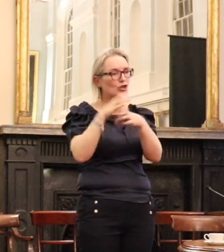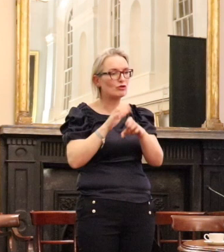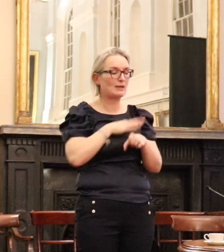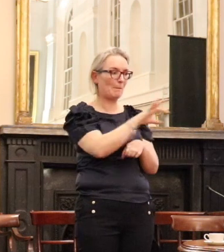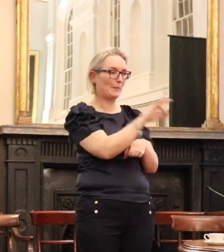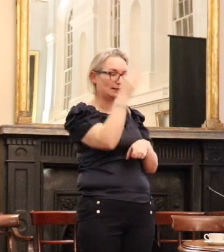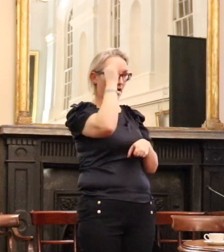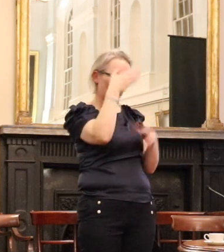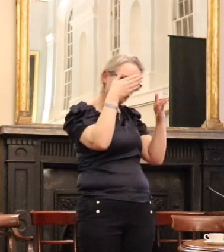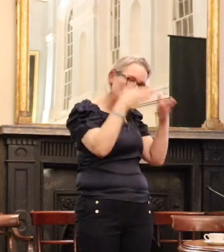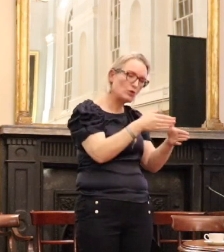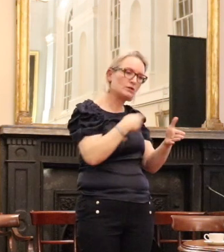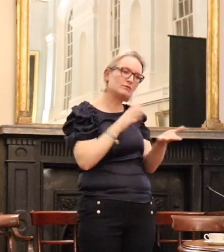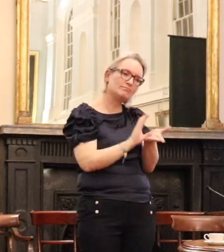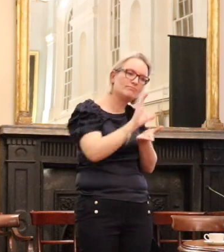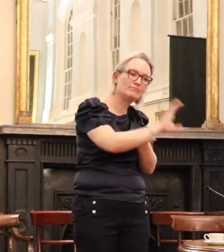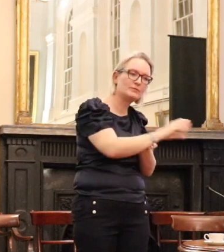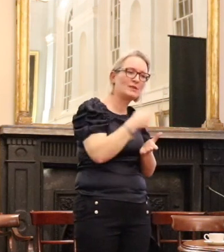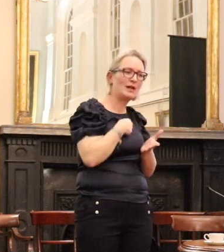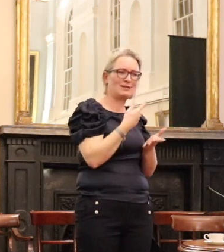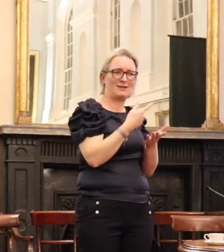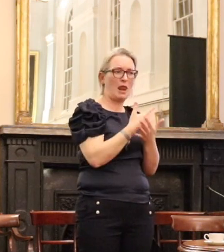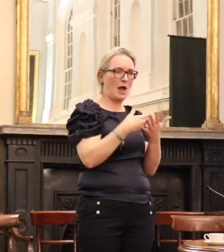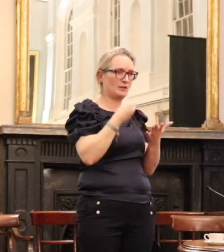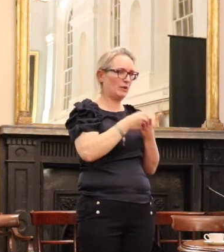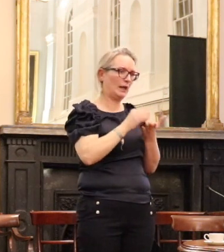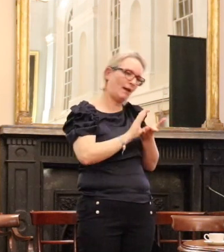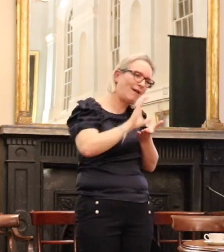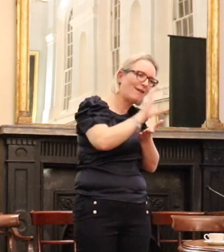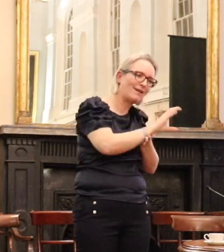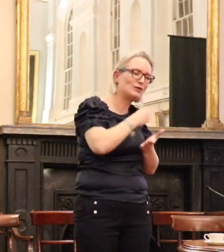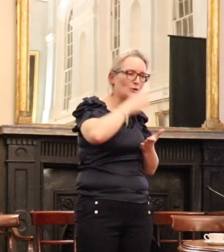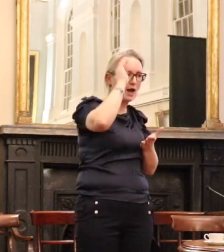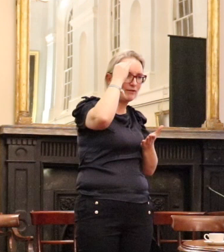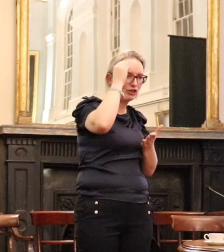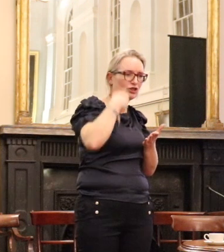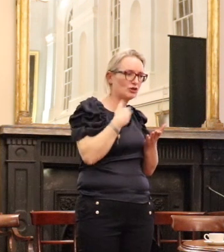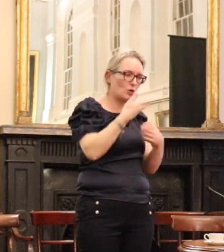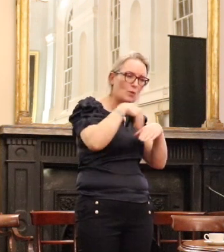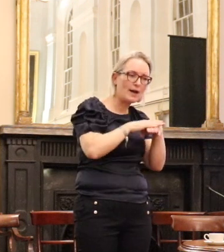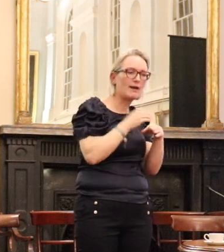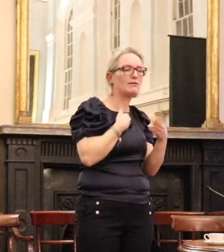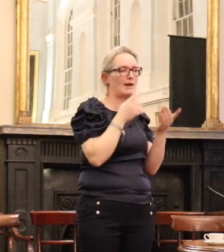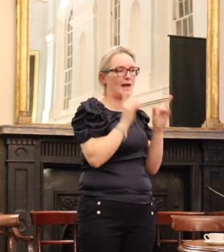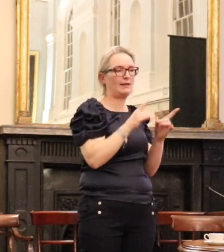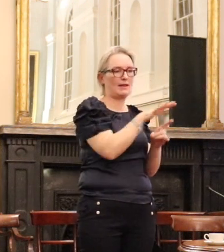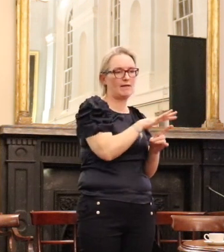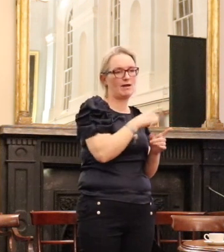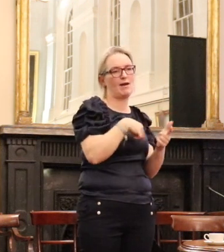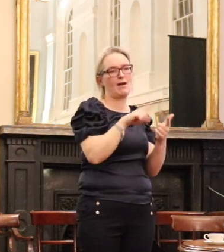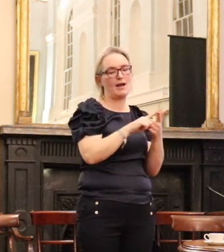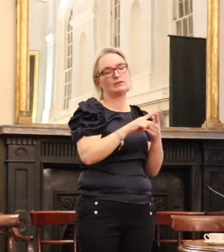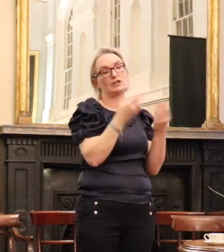countries he focused on and he spent a huge amount of money in the health sector and in the education sector in this country